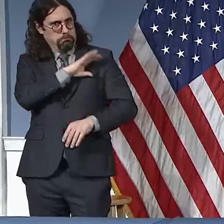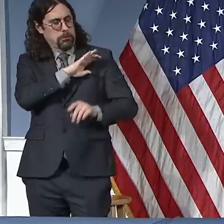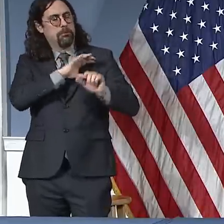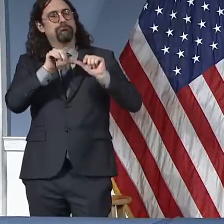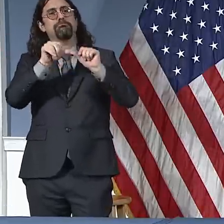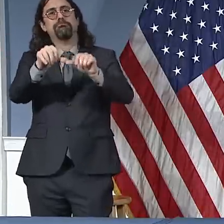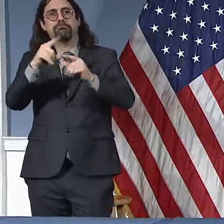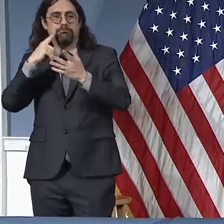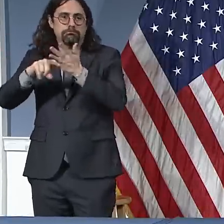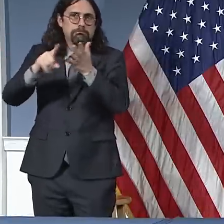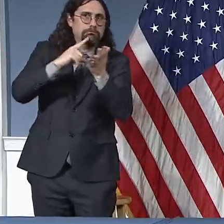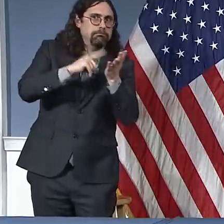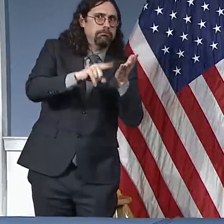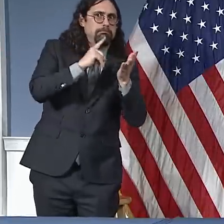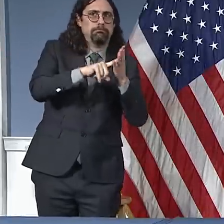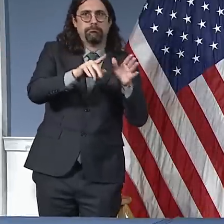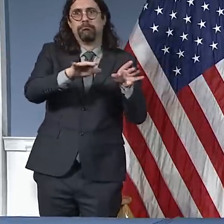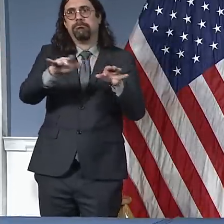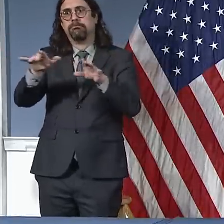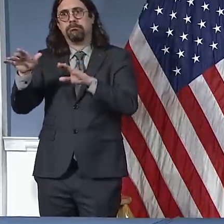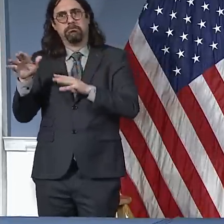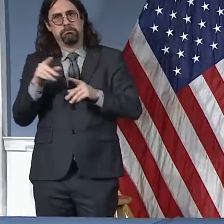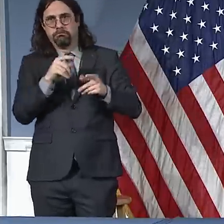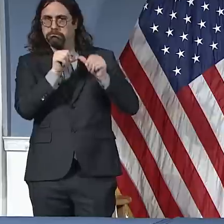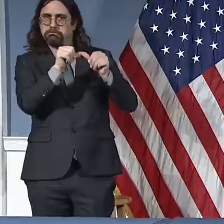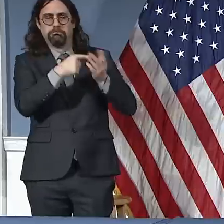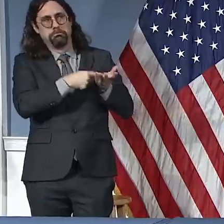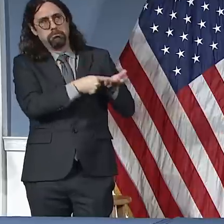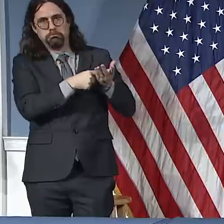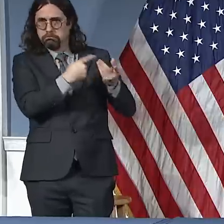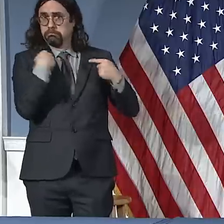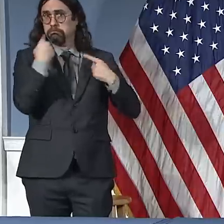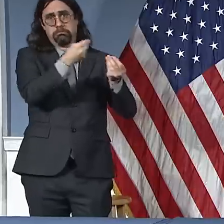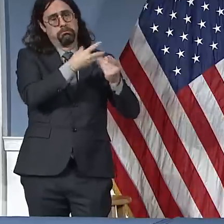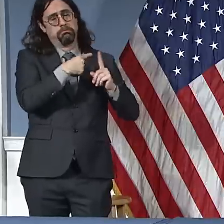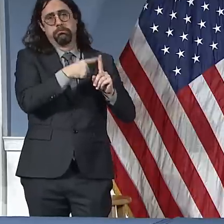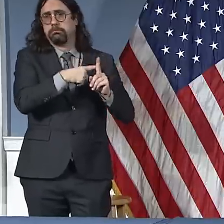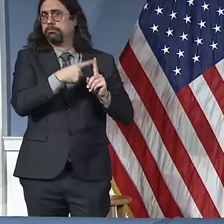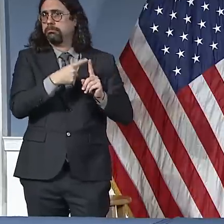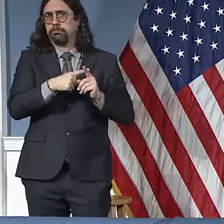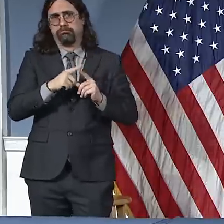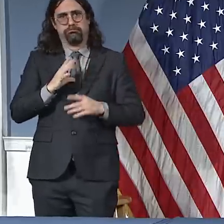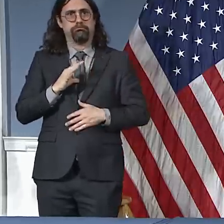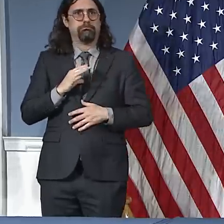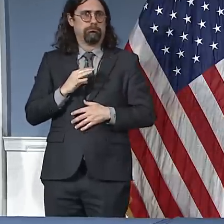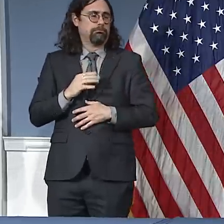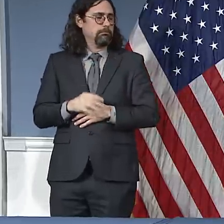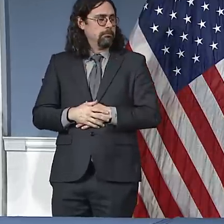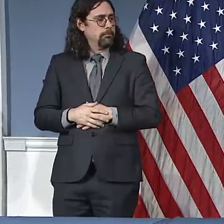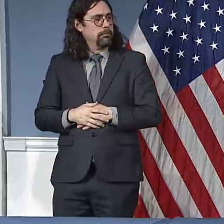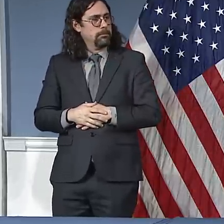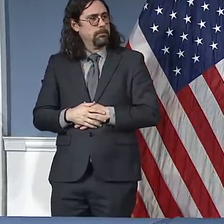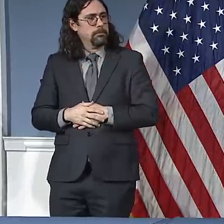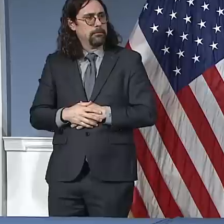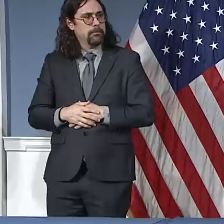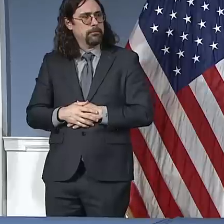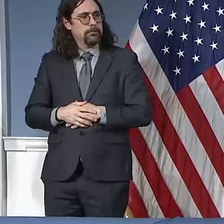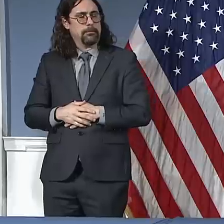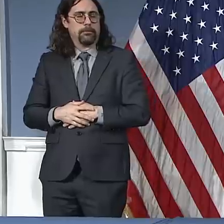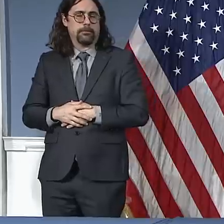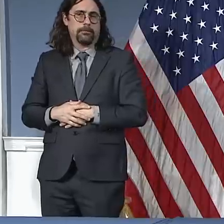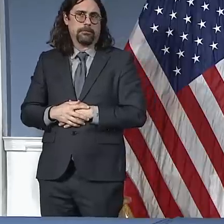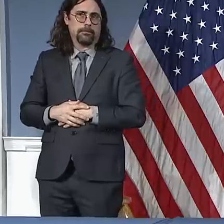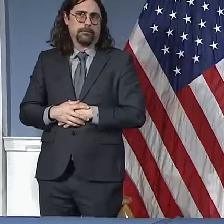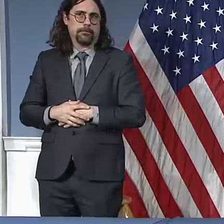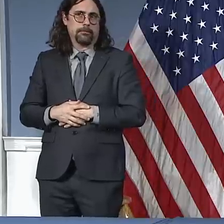to make clear through NYPD enforcement and enforcement by many other city agencies that we must have real respect